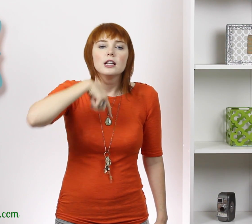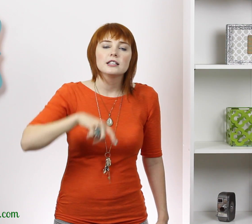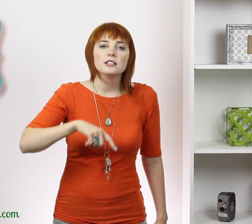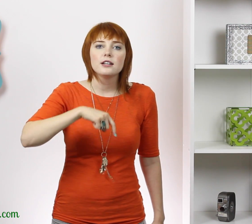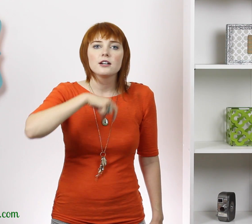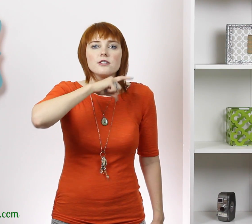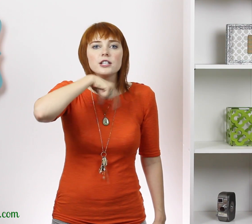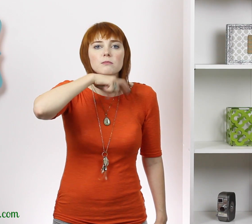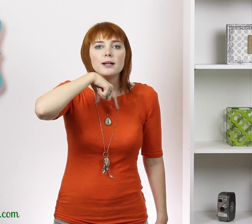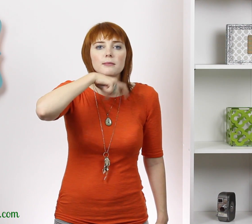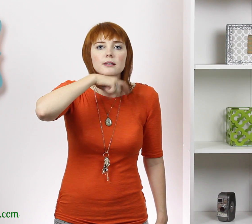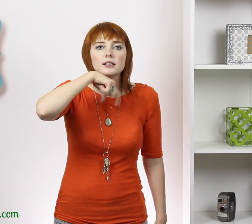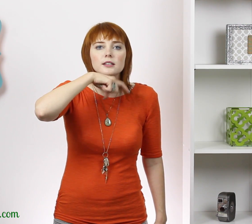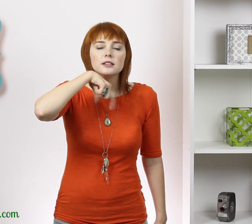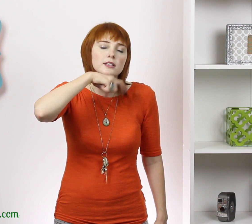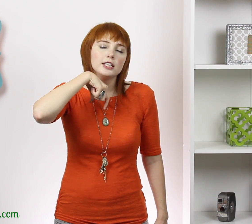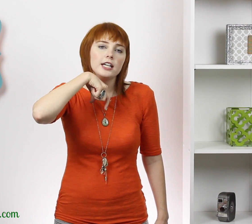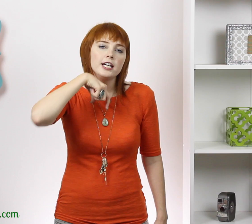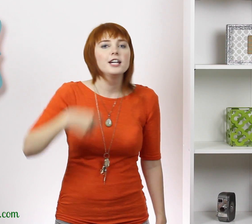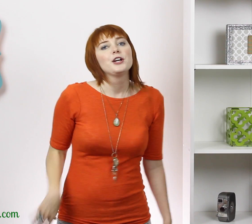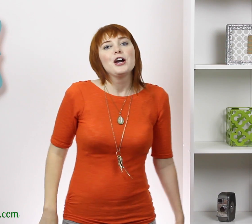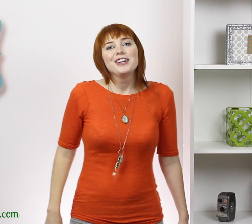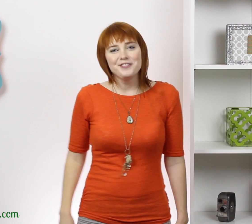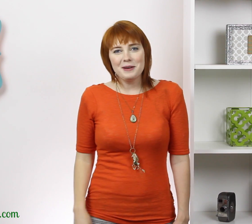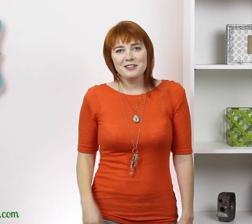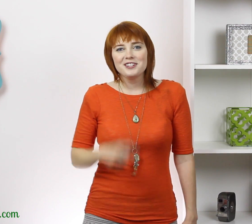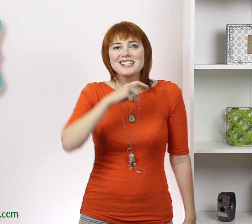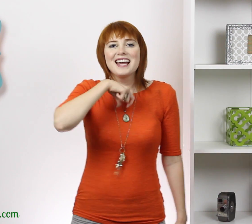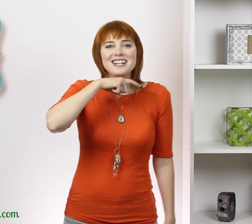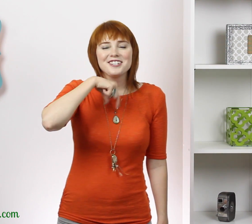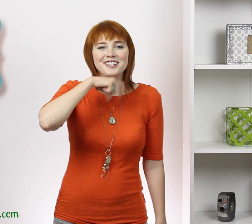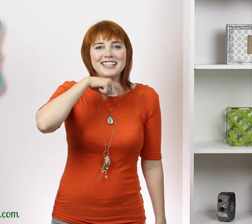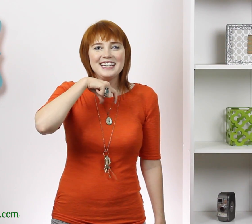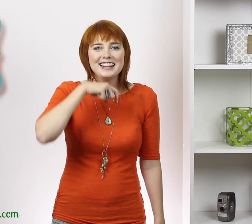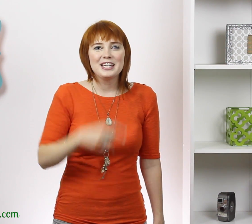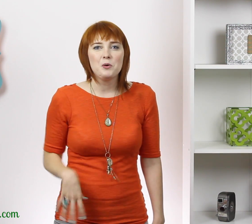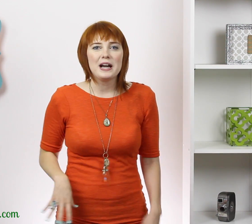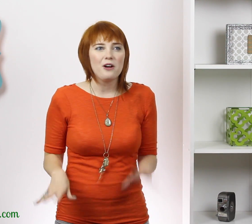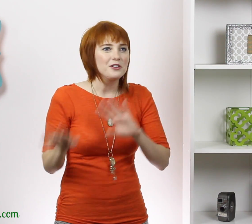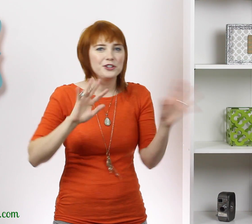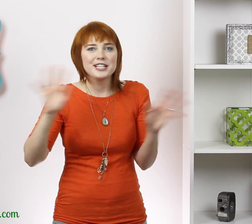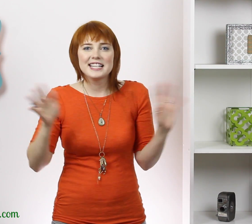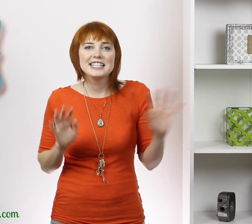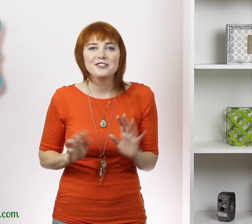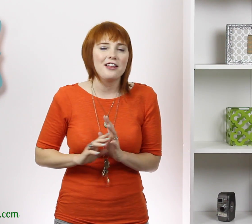Like that little thing under the turkey. Turkey. If your baby learns to sign Turkey, they can point out all the turkeys they see around